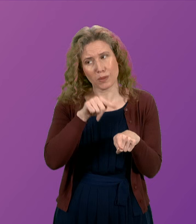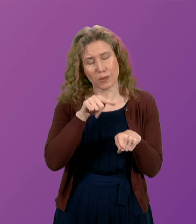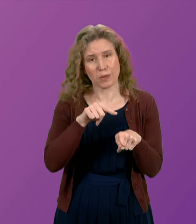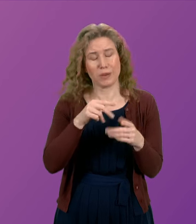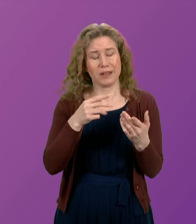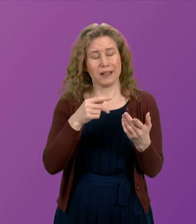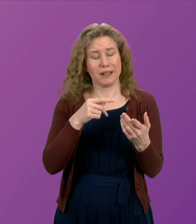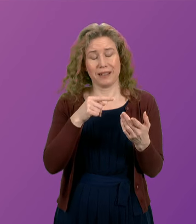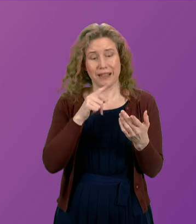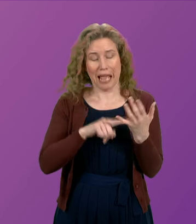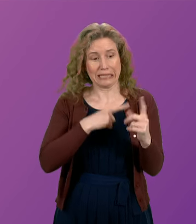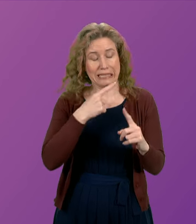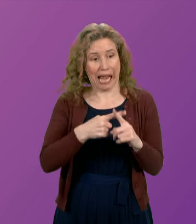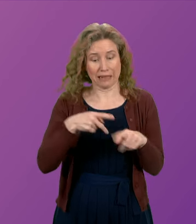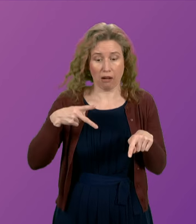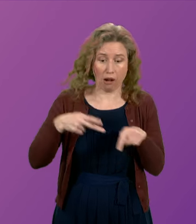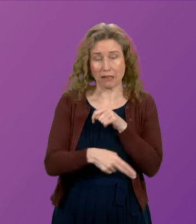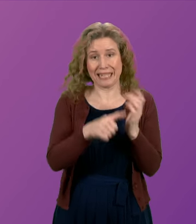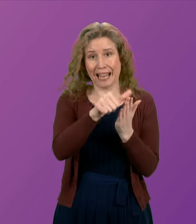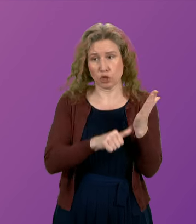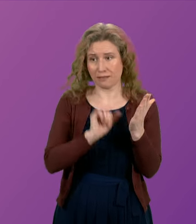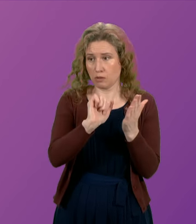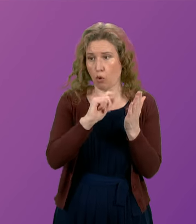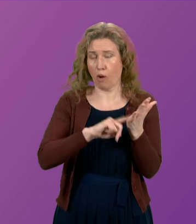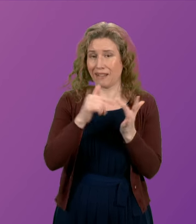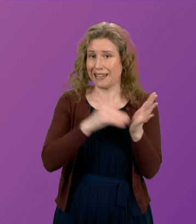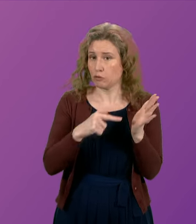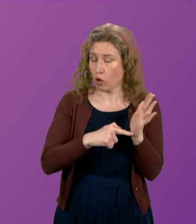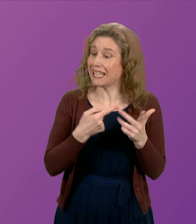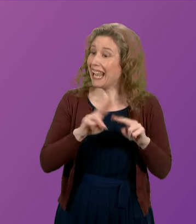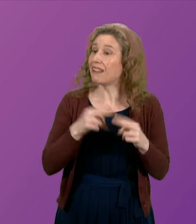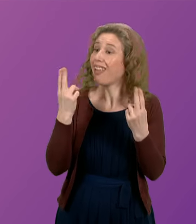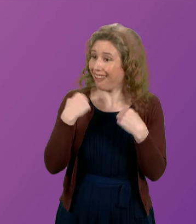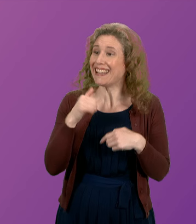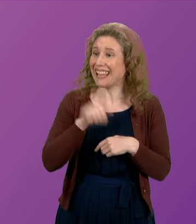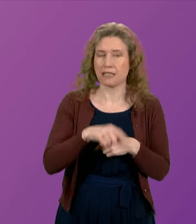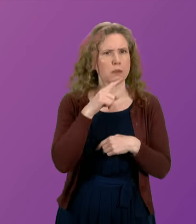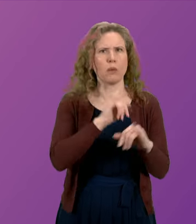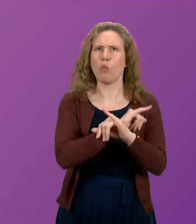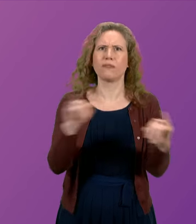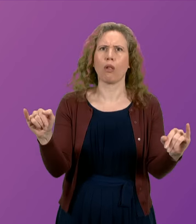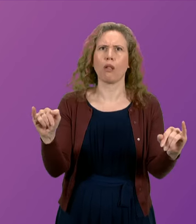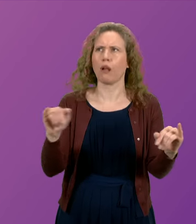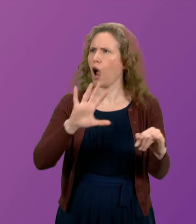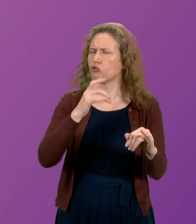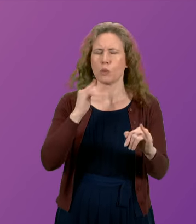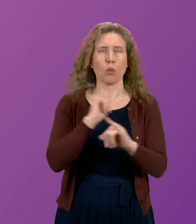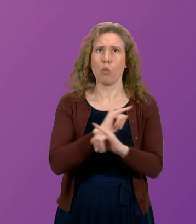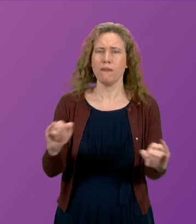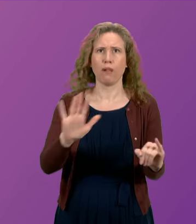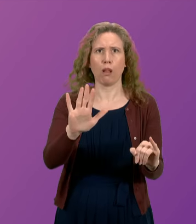me to follow the tax-cutting agenda of Liz Truss. If I'd done that, that would have been catastrophic for the country,